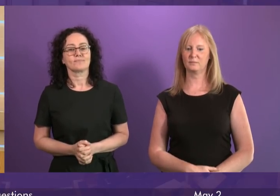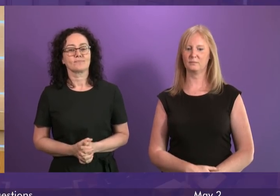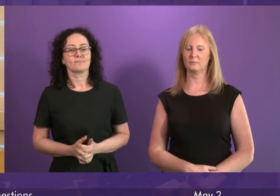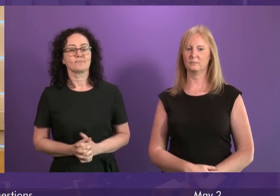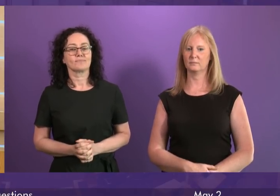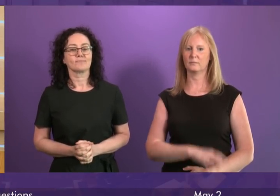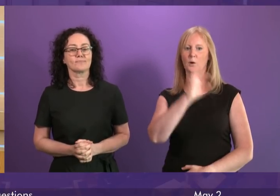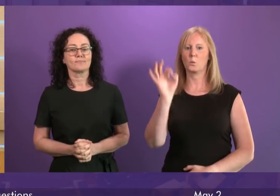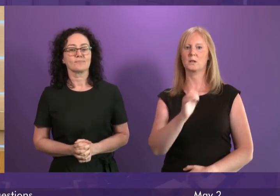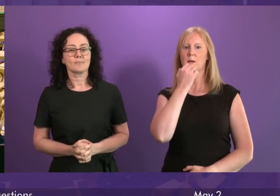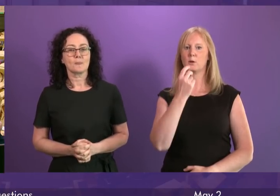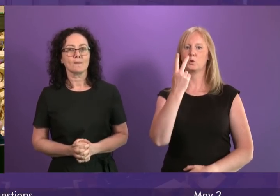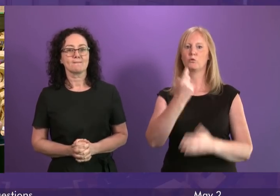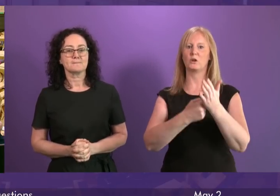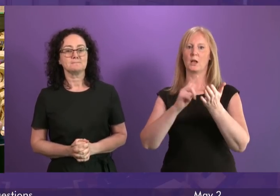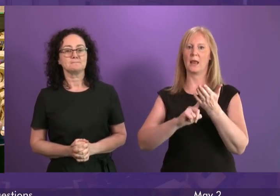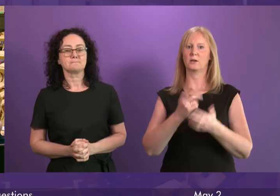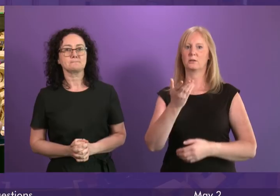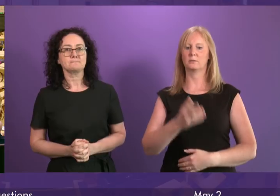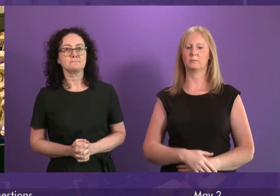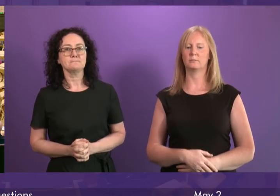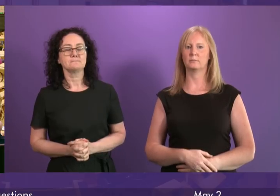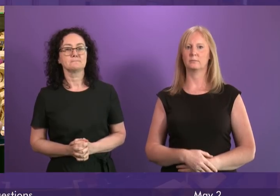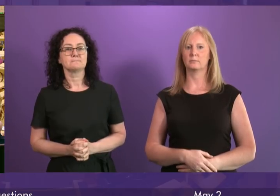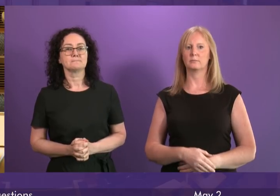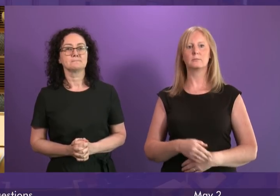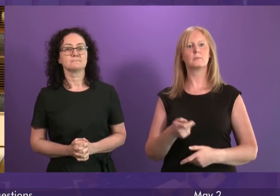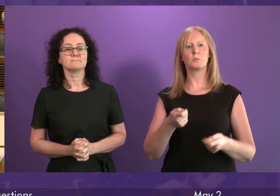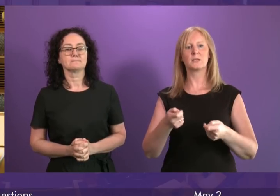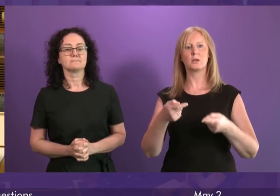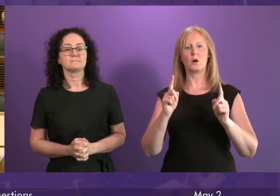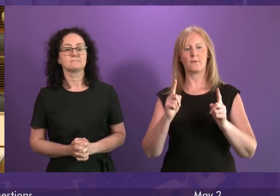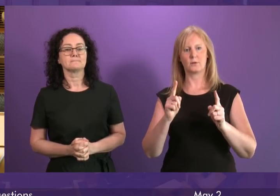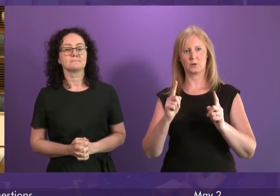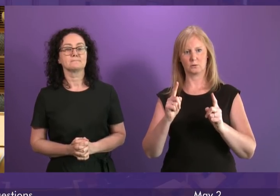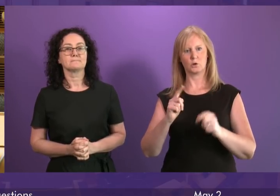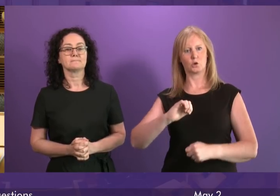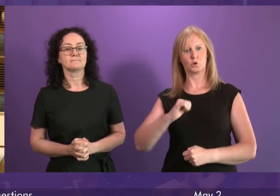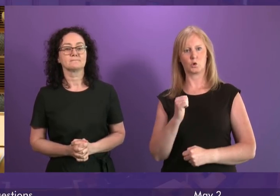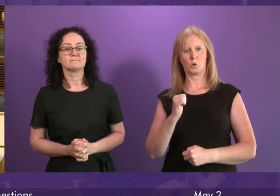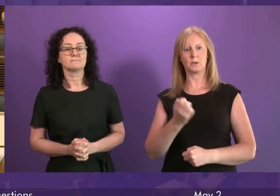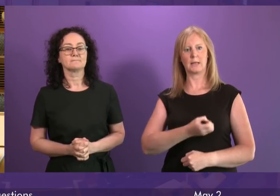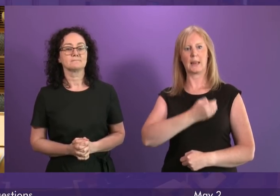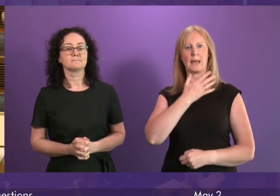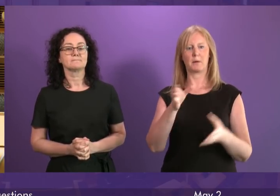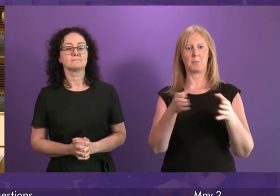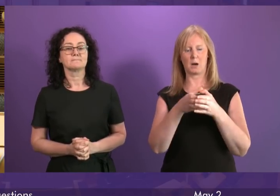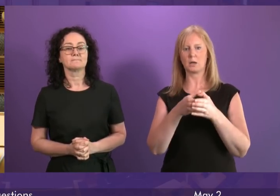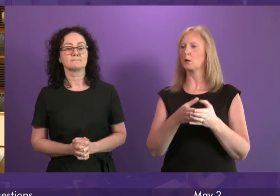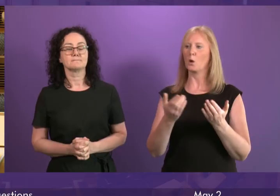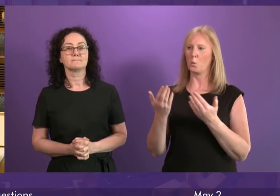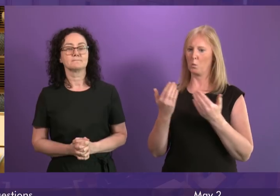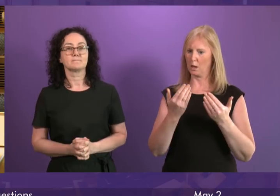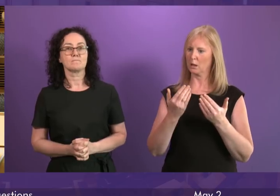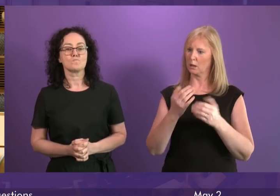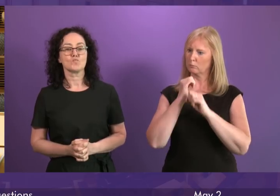Question number two. Richard Leonard. Presiding Officer. The Scottish Labour Party welcomes today's commitment from the Scottish